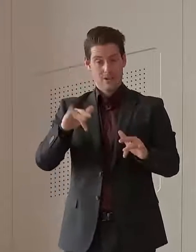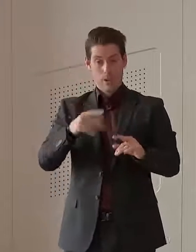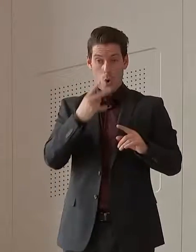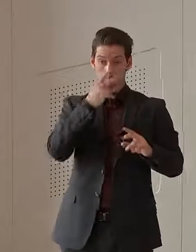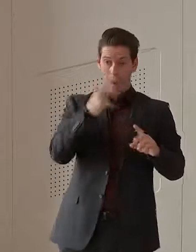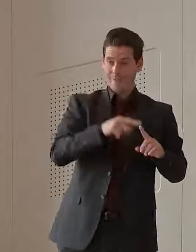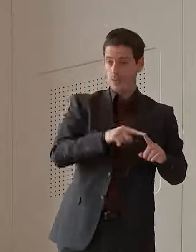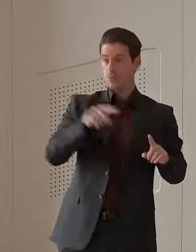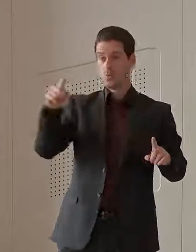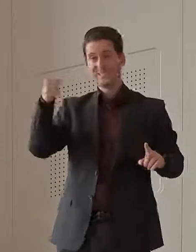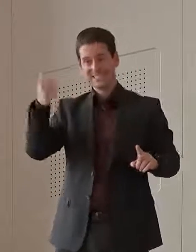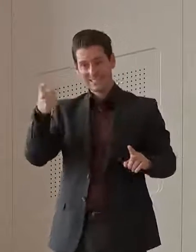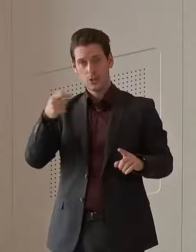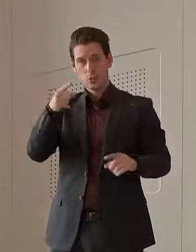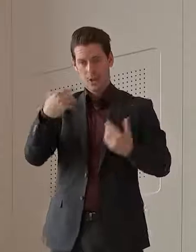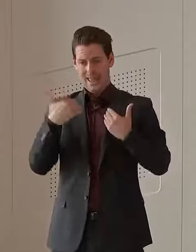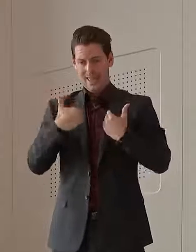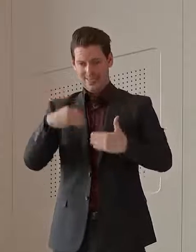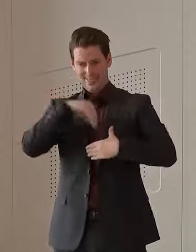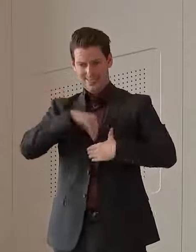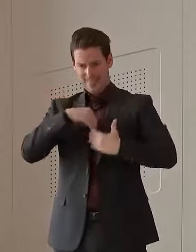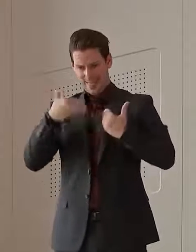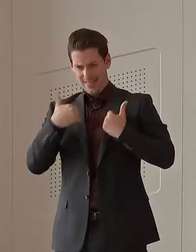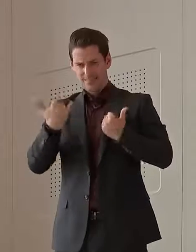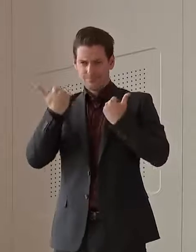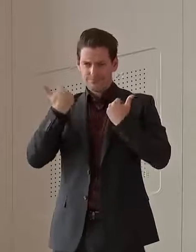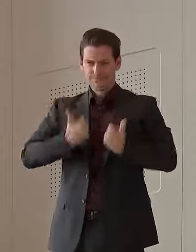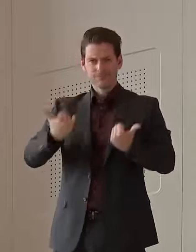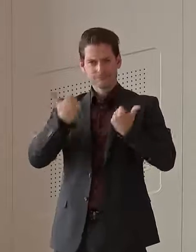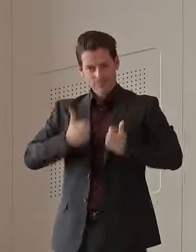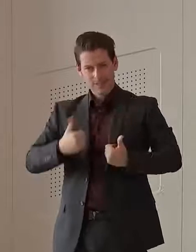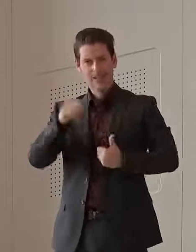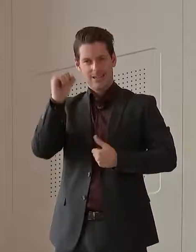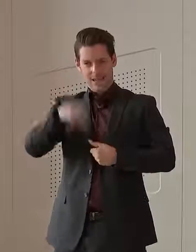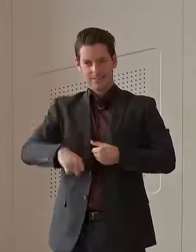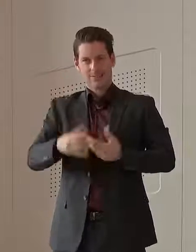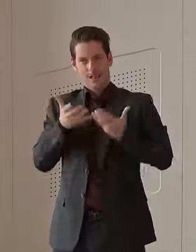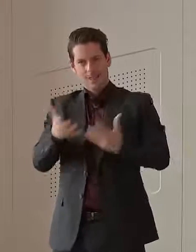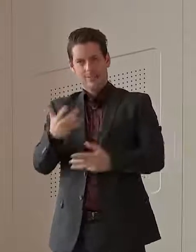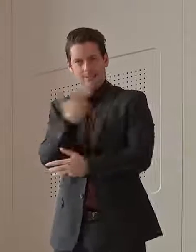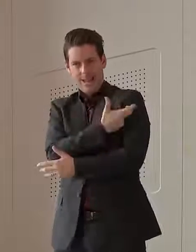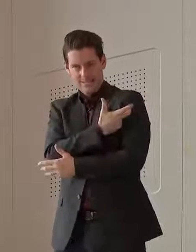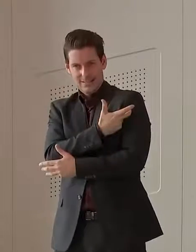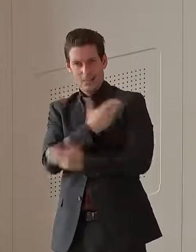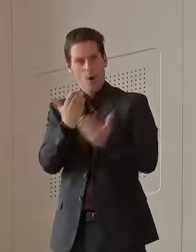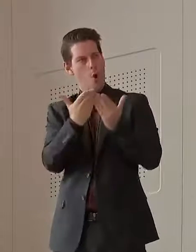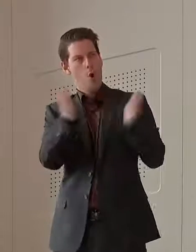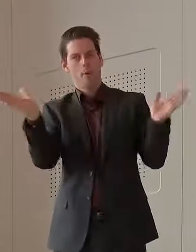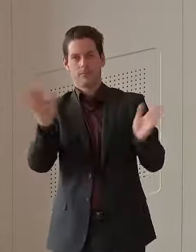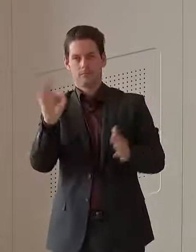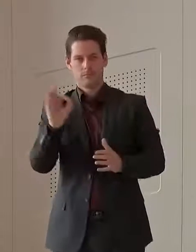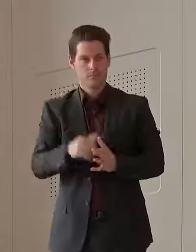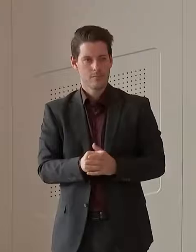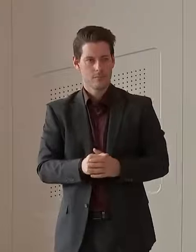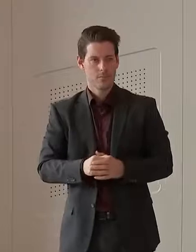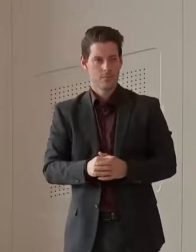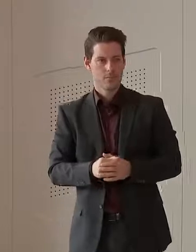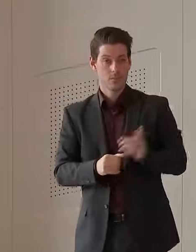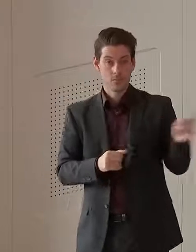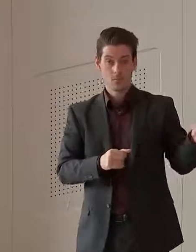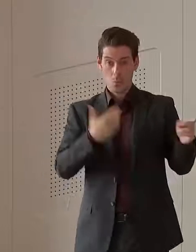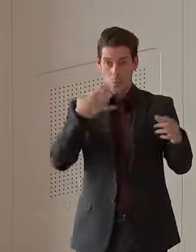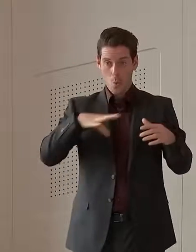and you have underlying health conditions, then that's a priority group to get vaccinated. Are you vying for the AFL grant fund?